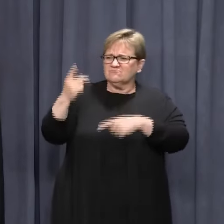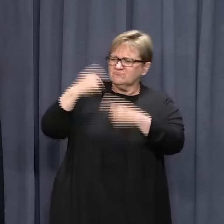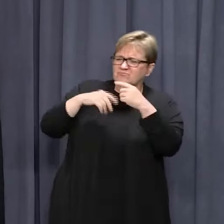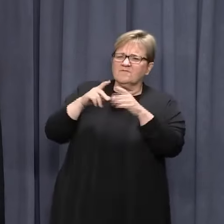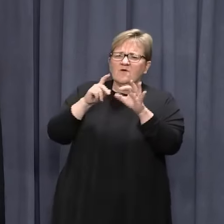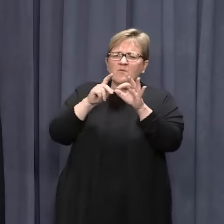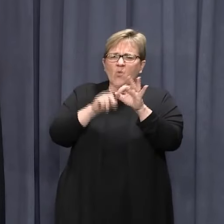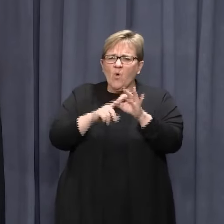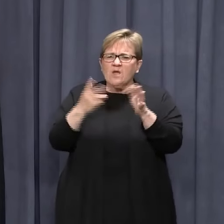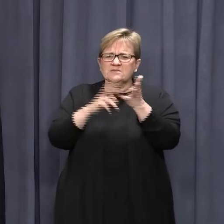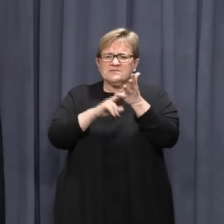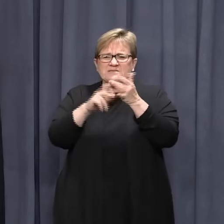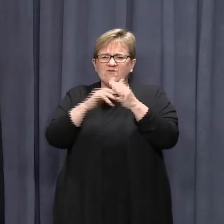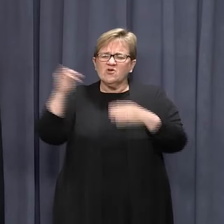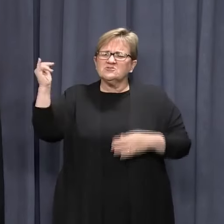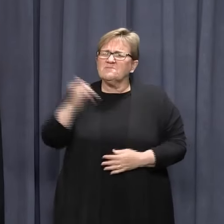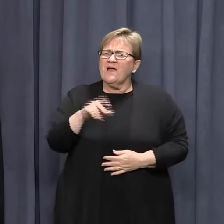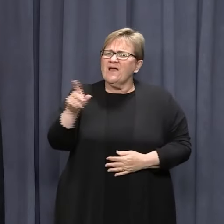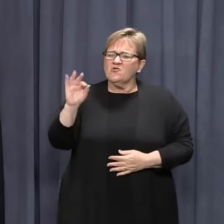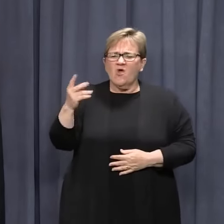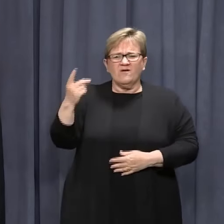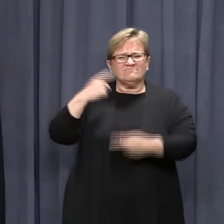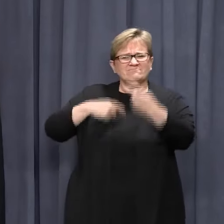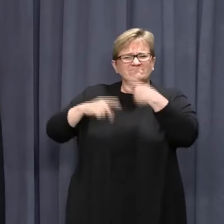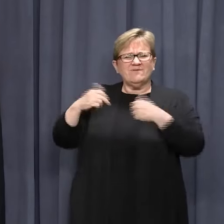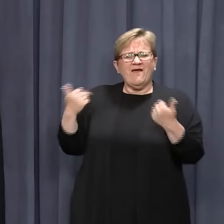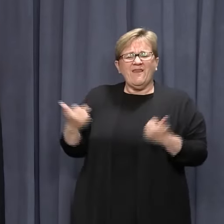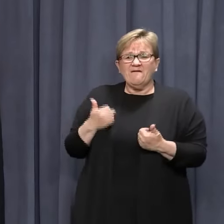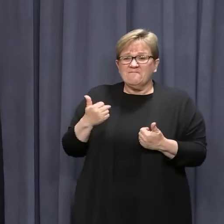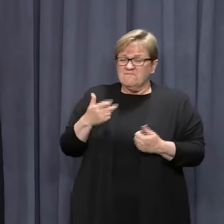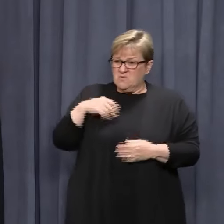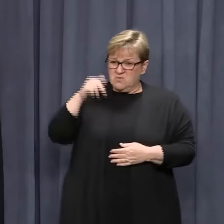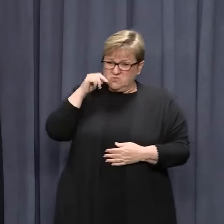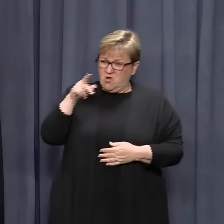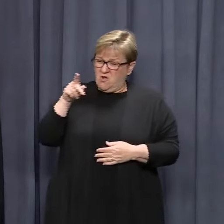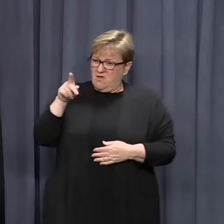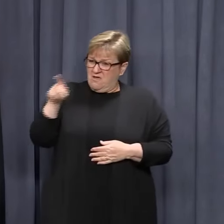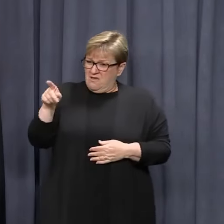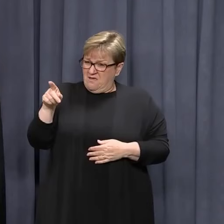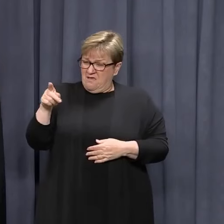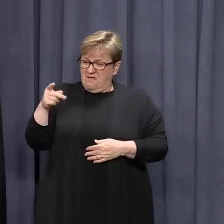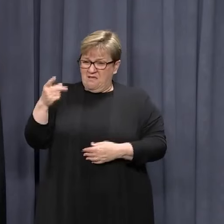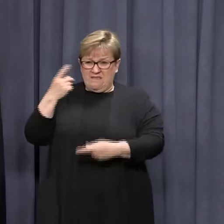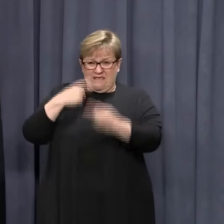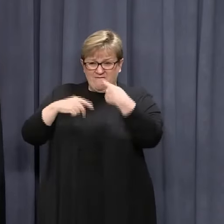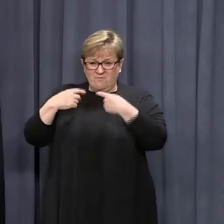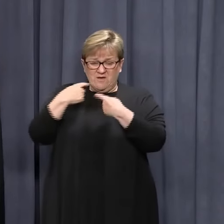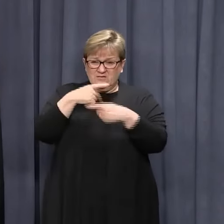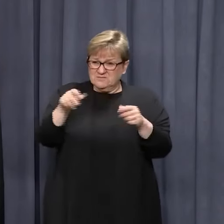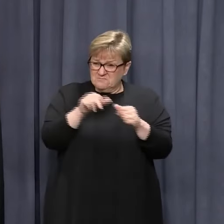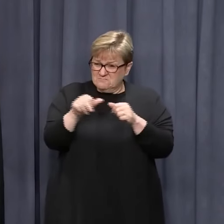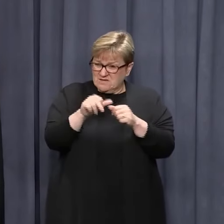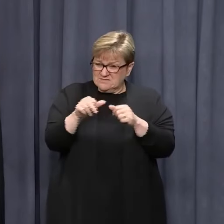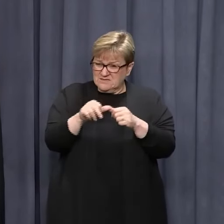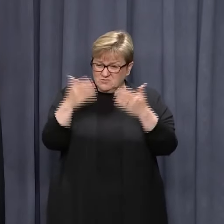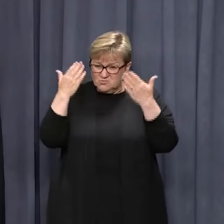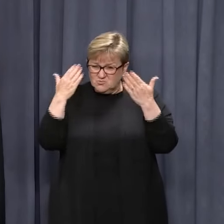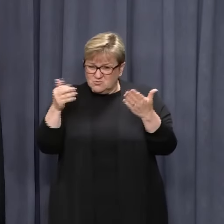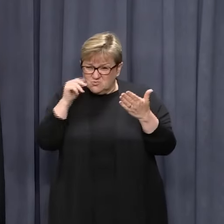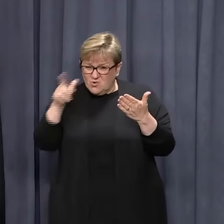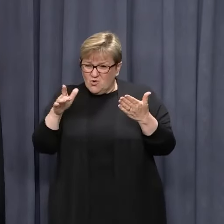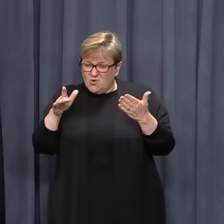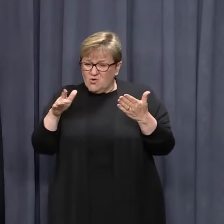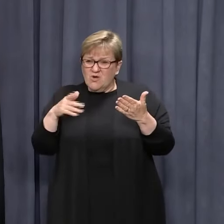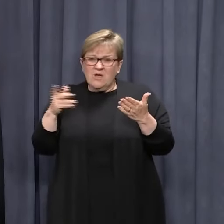surge. Do you know whether that information flow has improved and therefore you have some better comfort